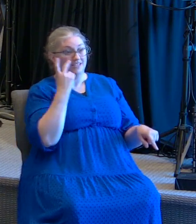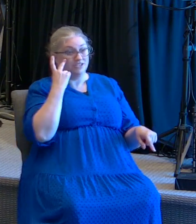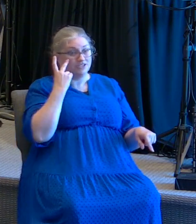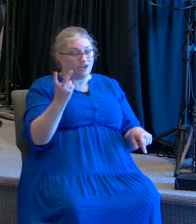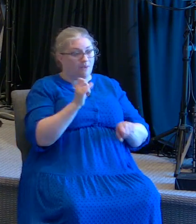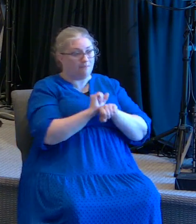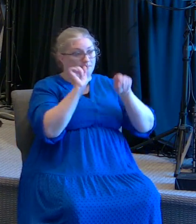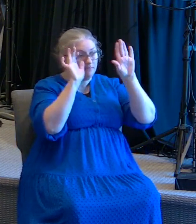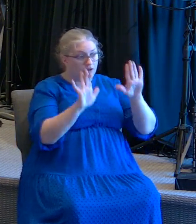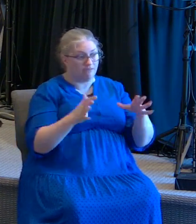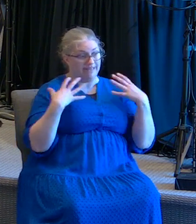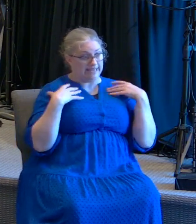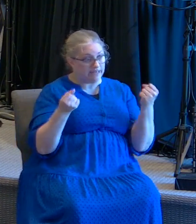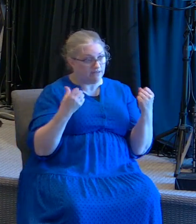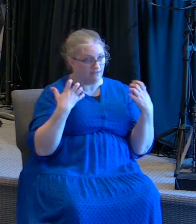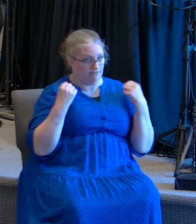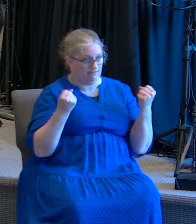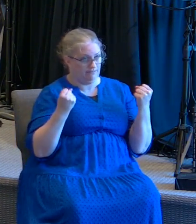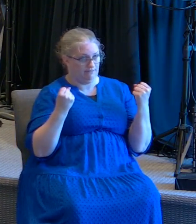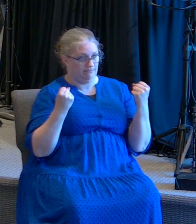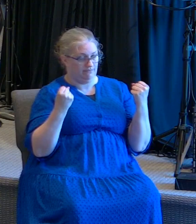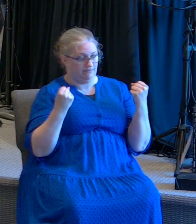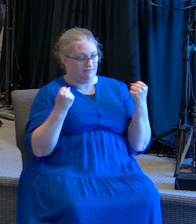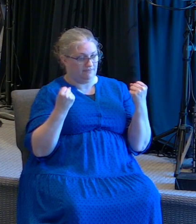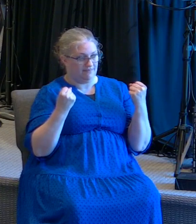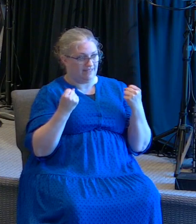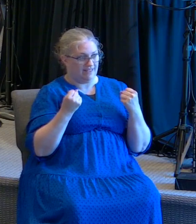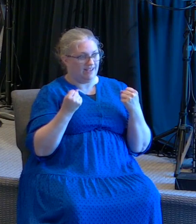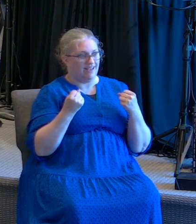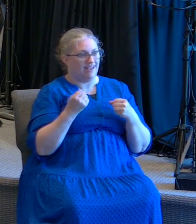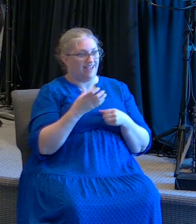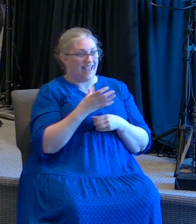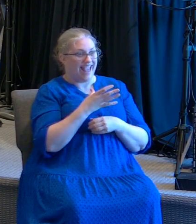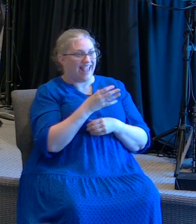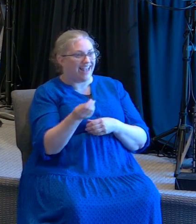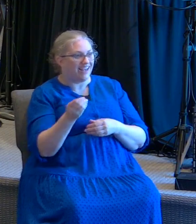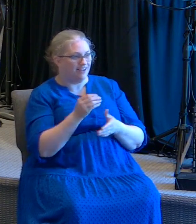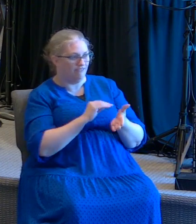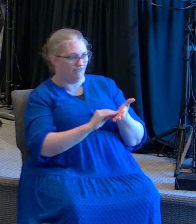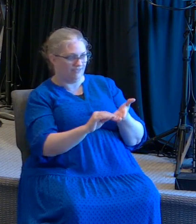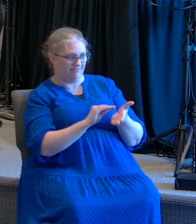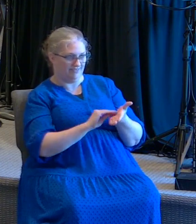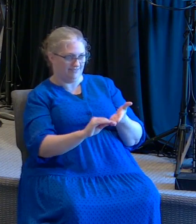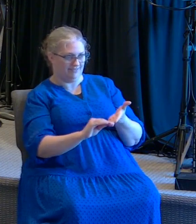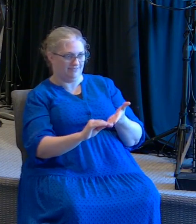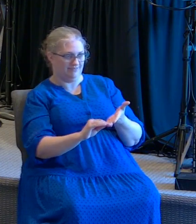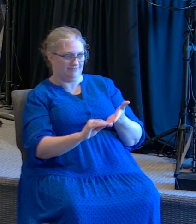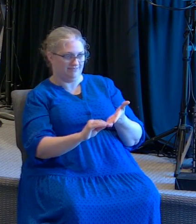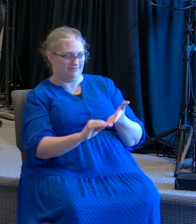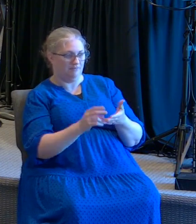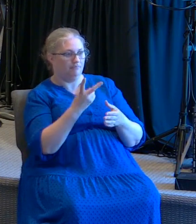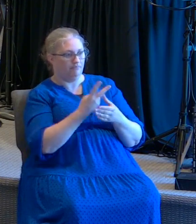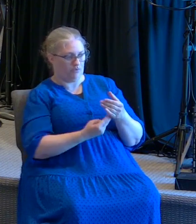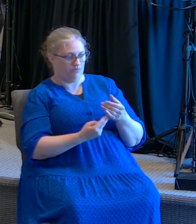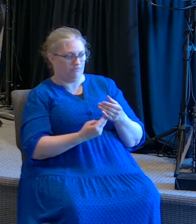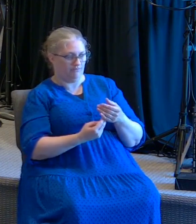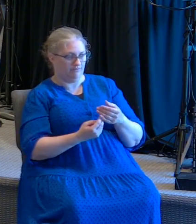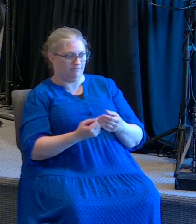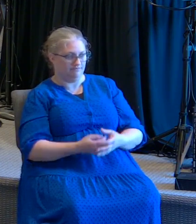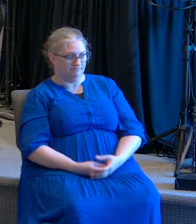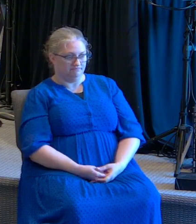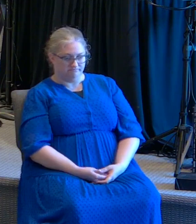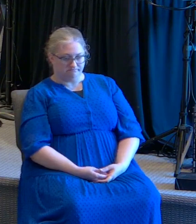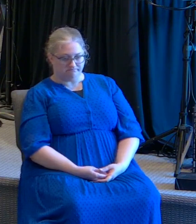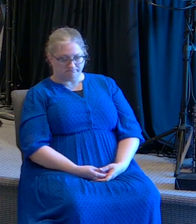tan solo fueron testigos de sanidad. But forgiveness was within reach. Pero había el perdón de